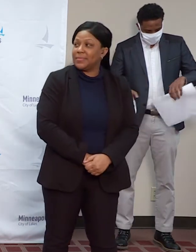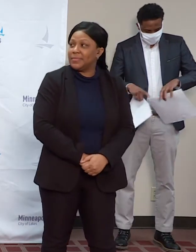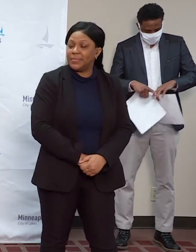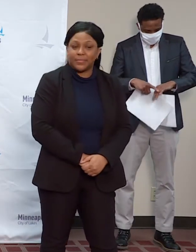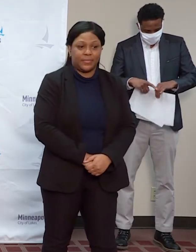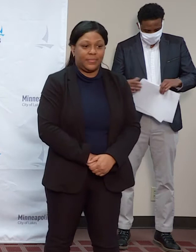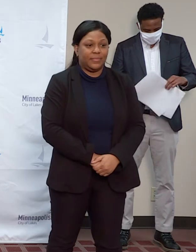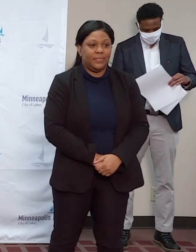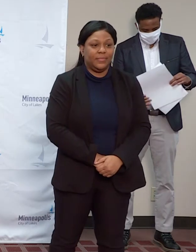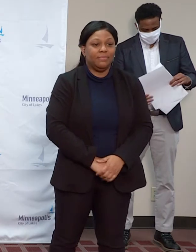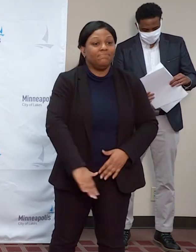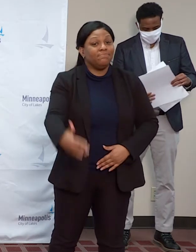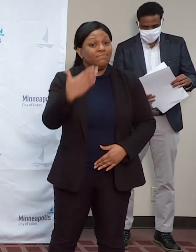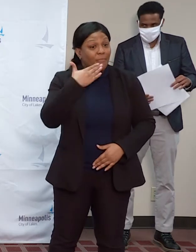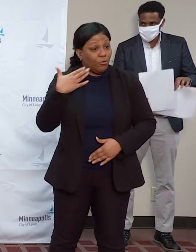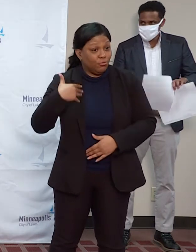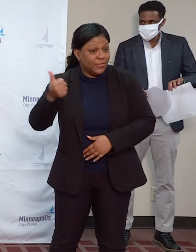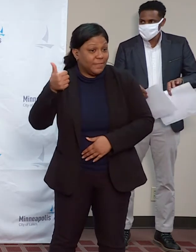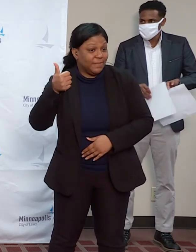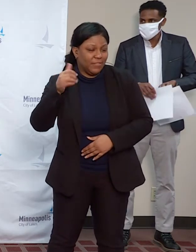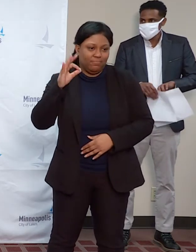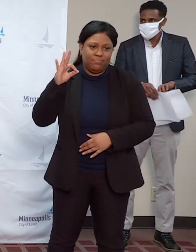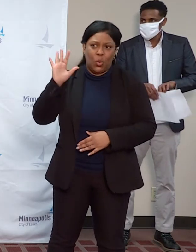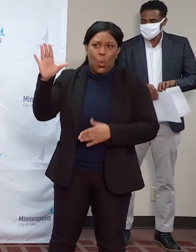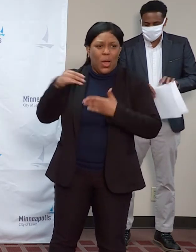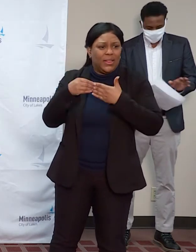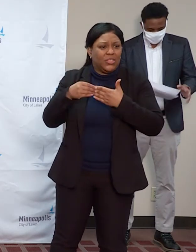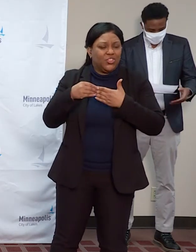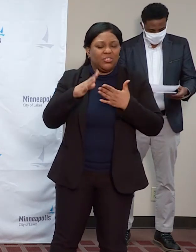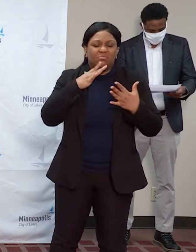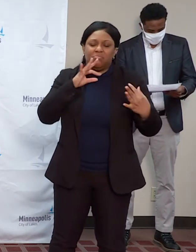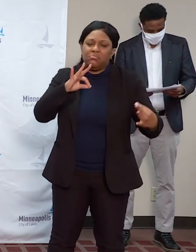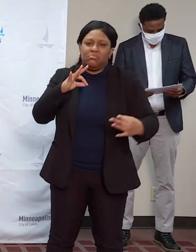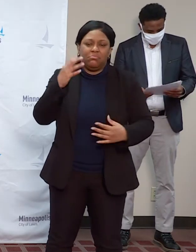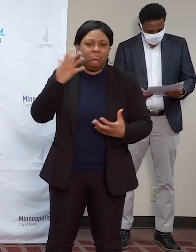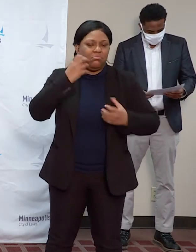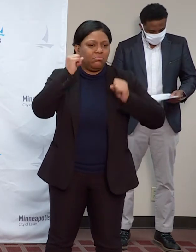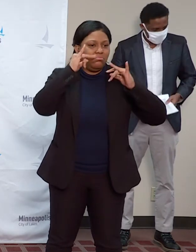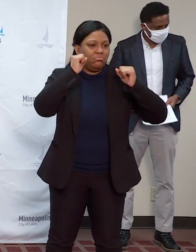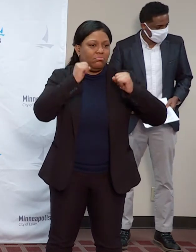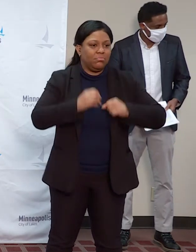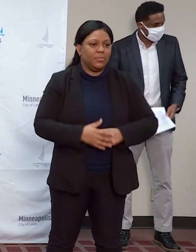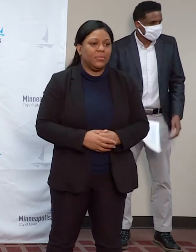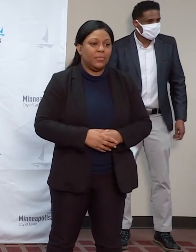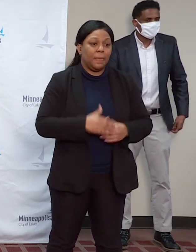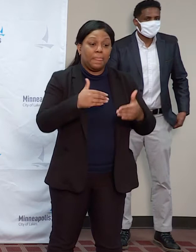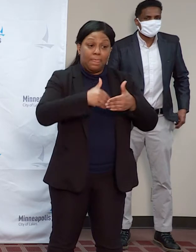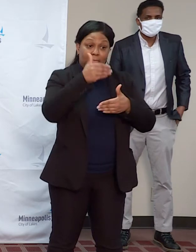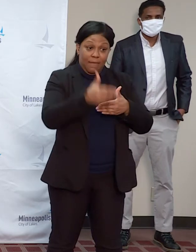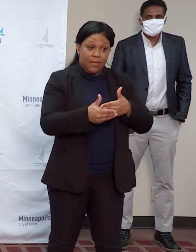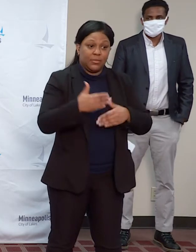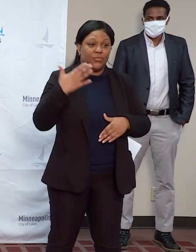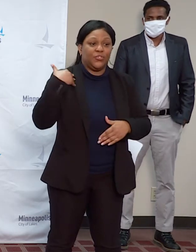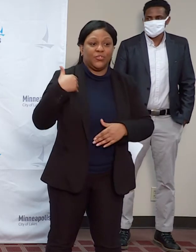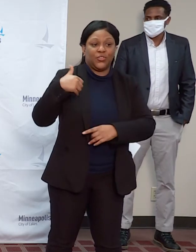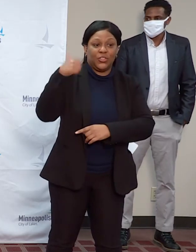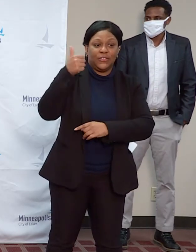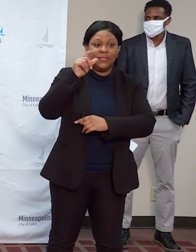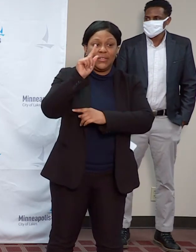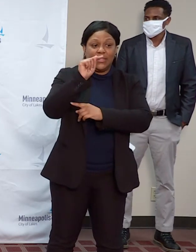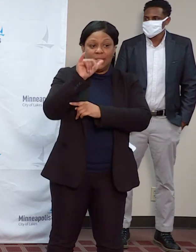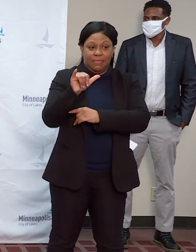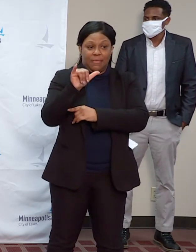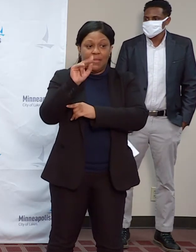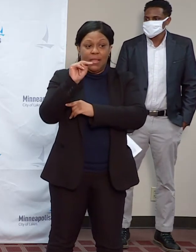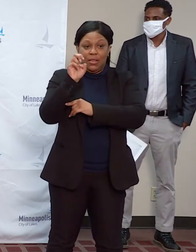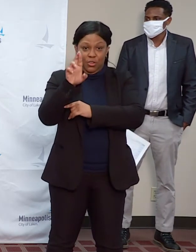Thank you, Chief. Thank you so much for your leadership. Uh, next up is our Chief Tyner. Uh, the Minneapolis Fire Department has been planning